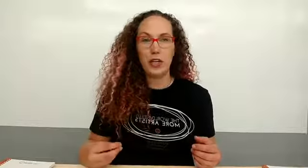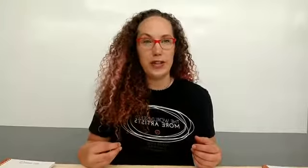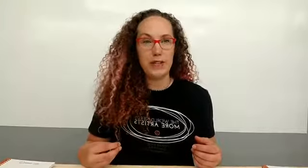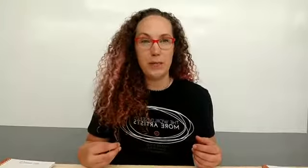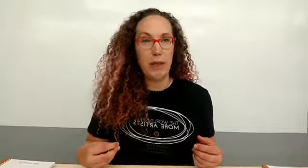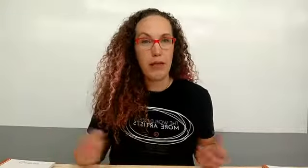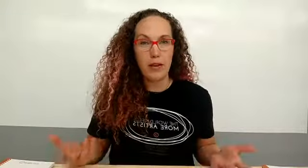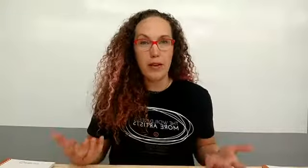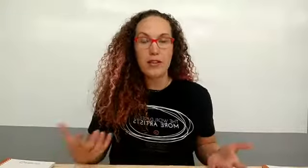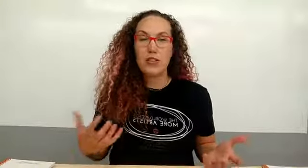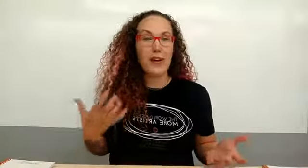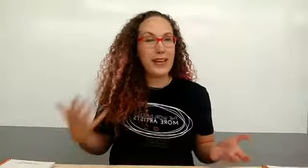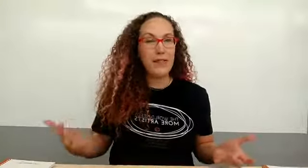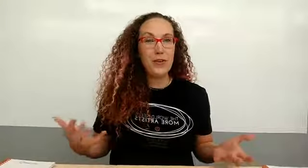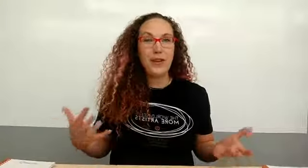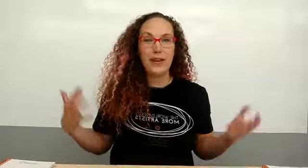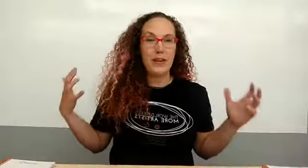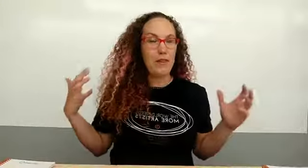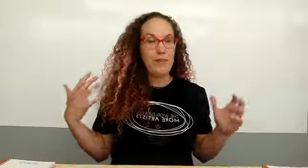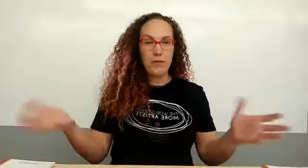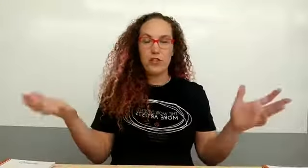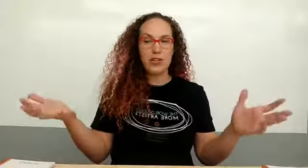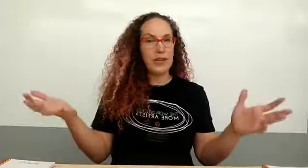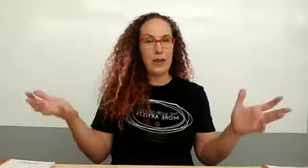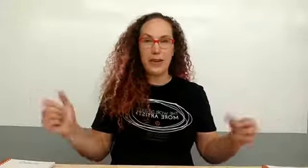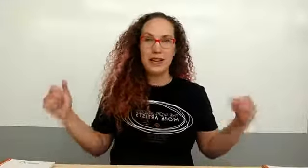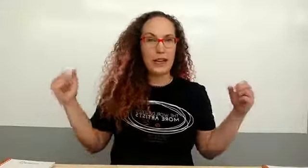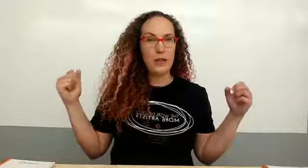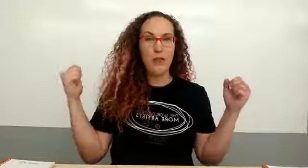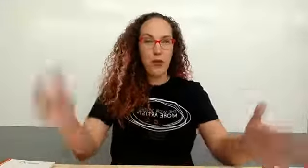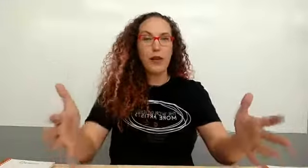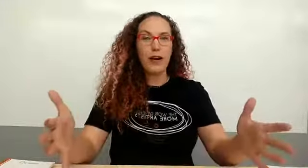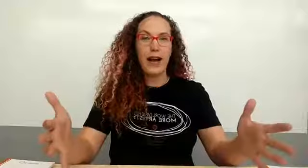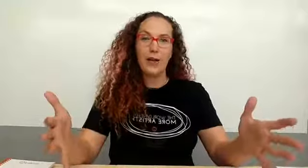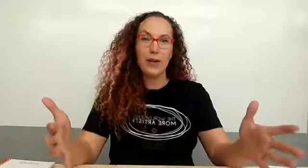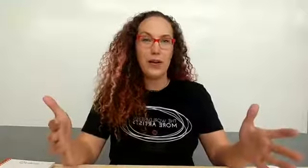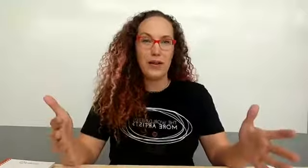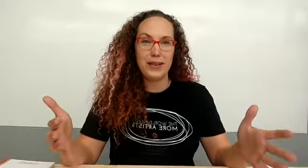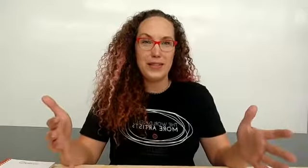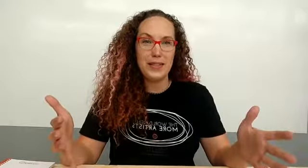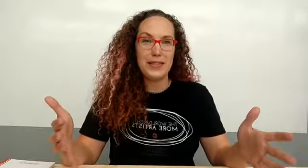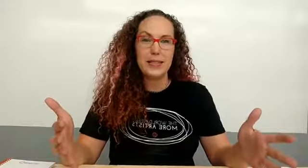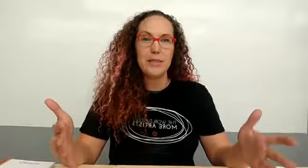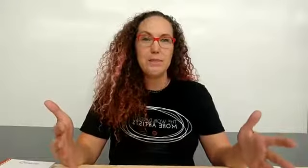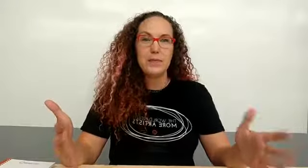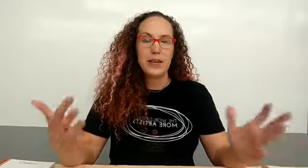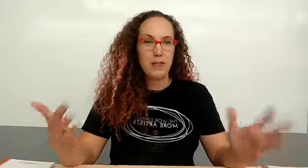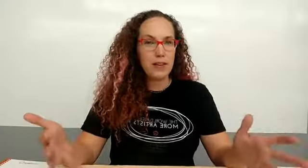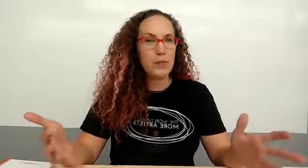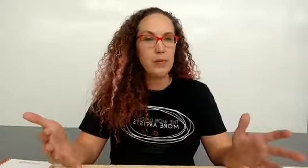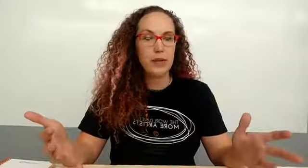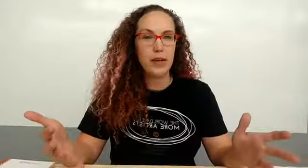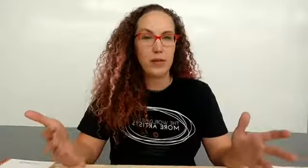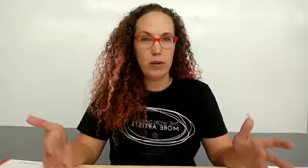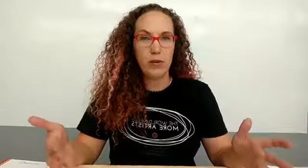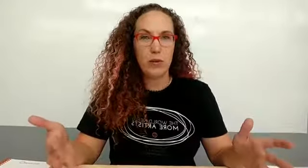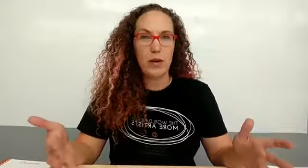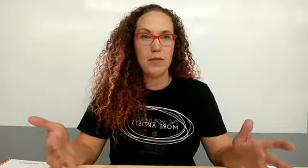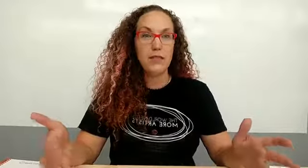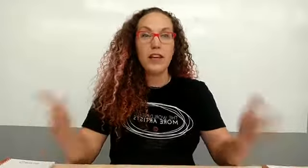good days in a month so if i give you like just like the big kids i give you four hour long lessons i feel like people could get real overwhelmed and feel